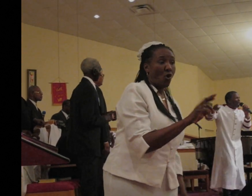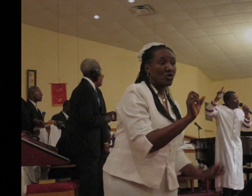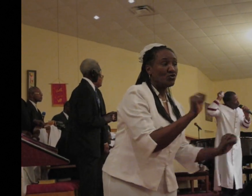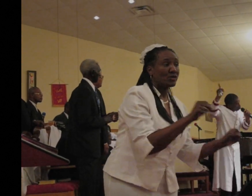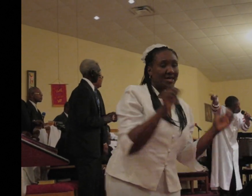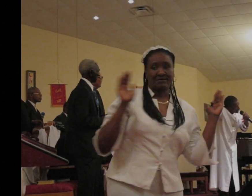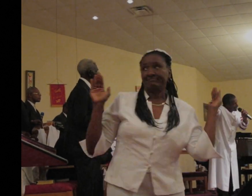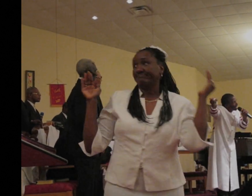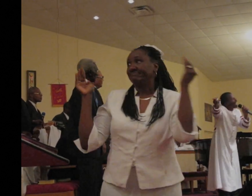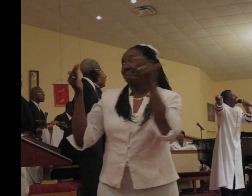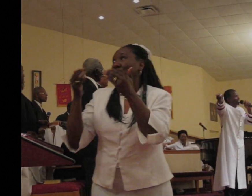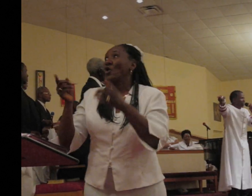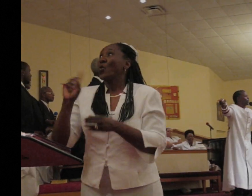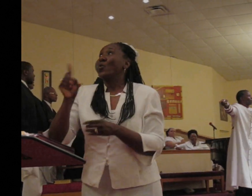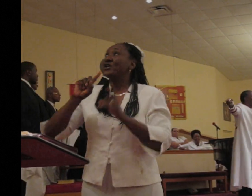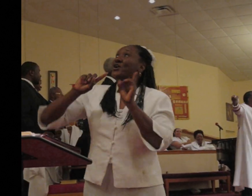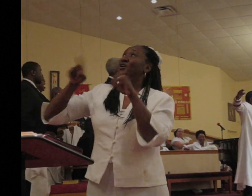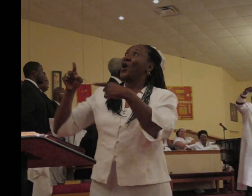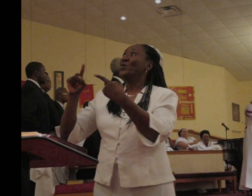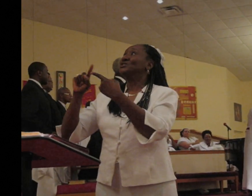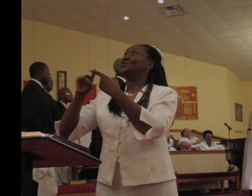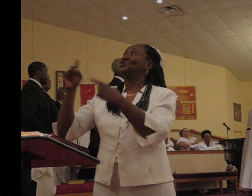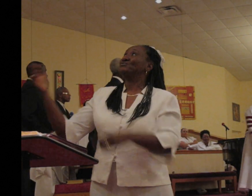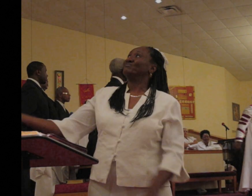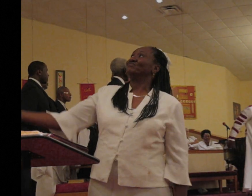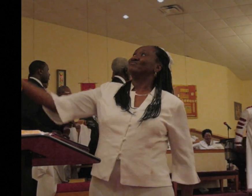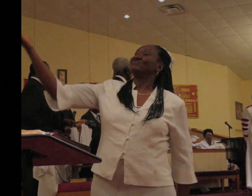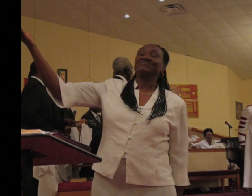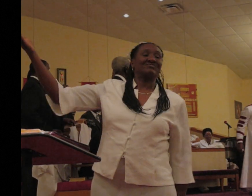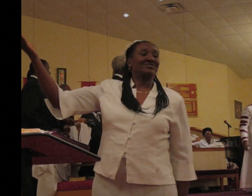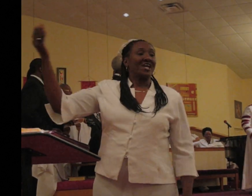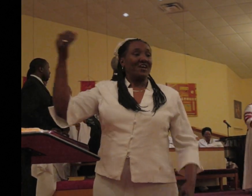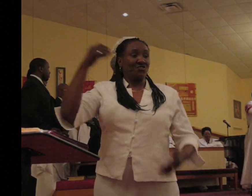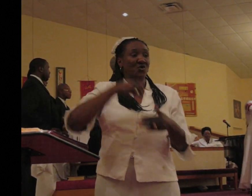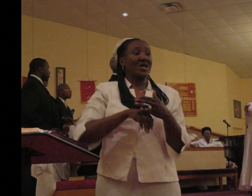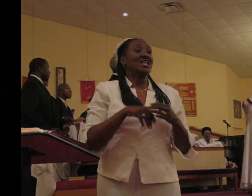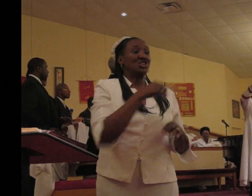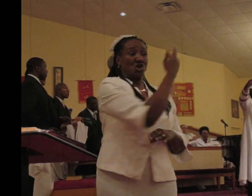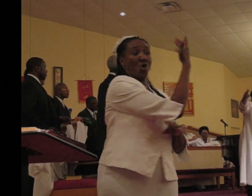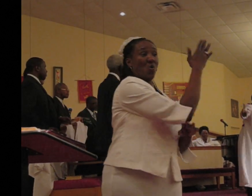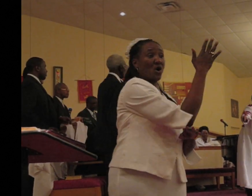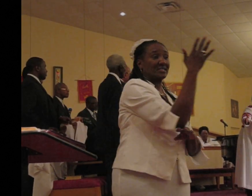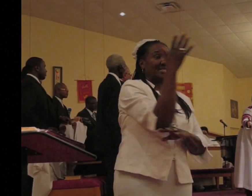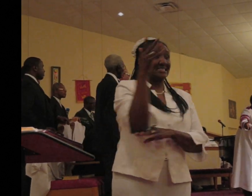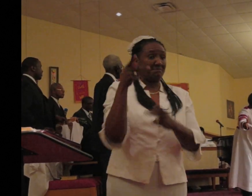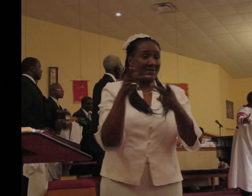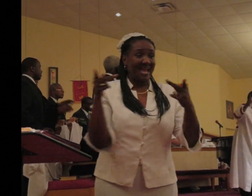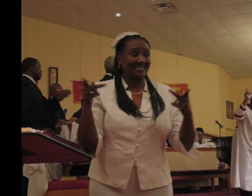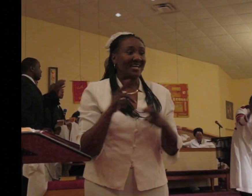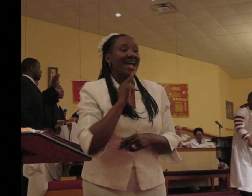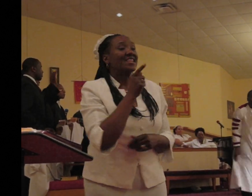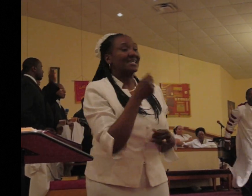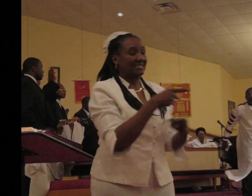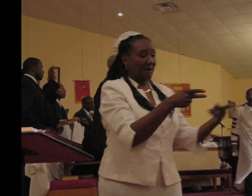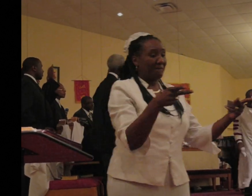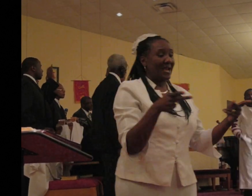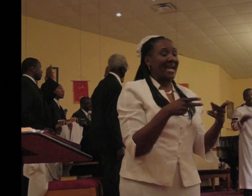on where you're headed to. If you're in the wilderness. There's a land with milk and honey.